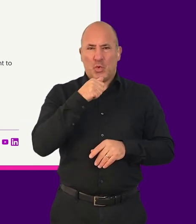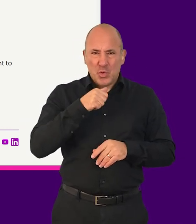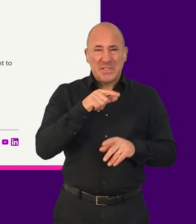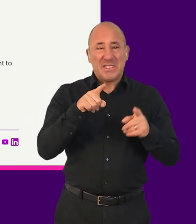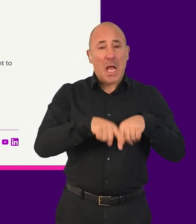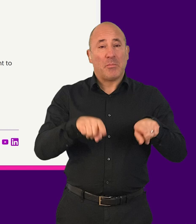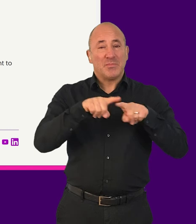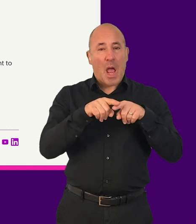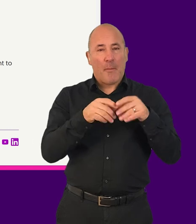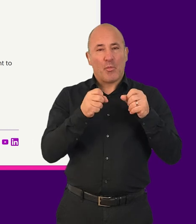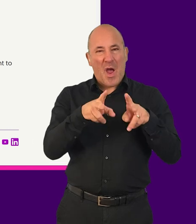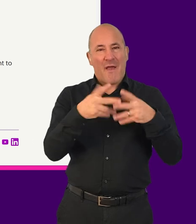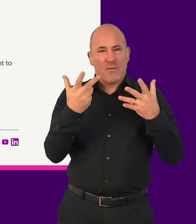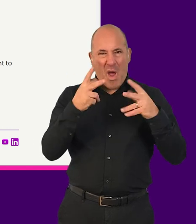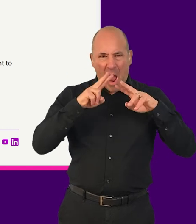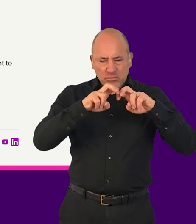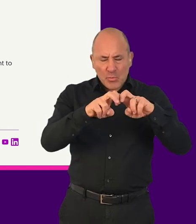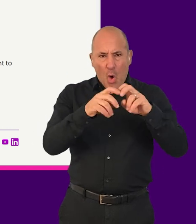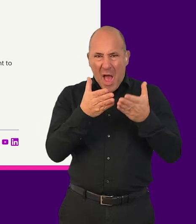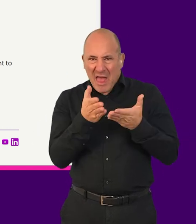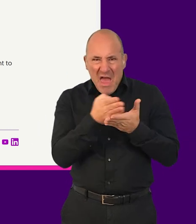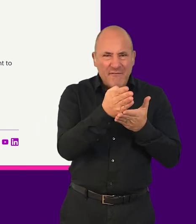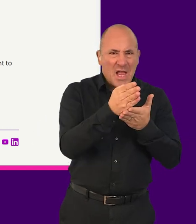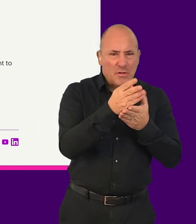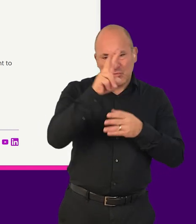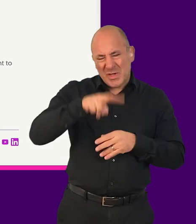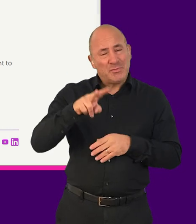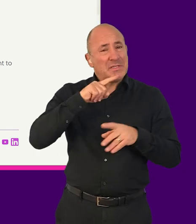strategy for exploring, navigating and reading content.